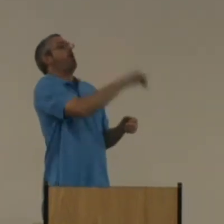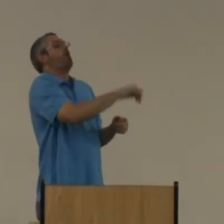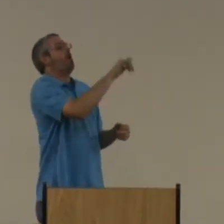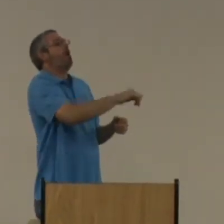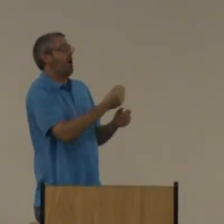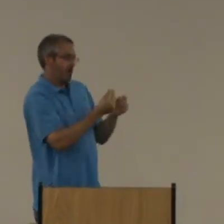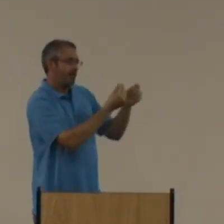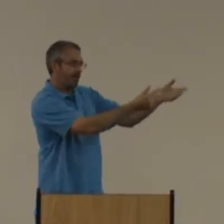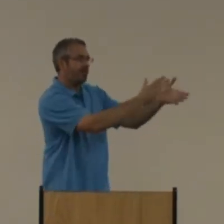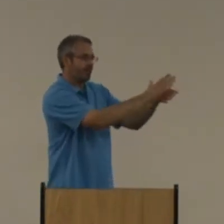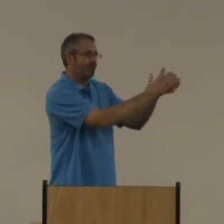all the explaining.